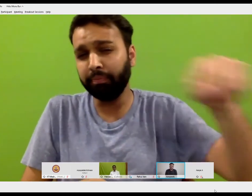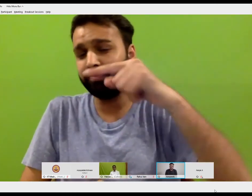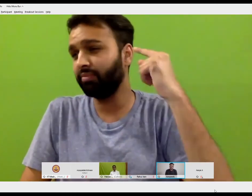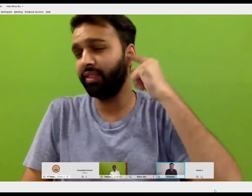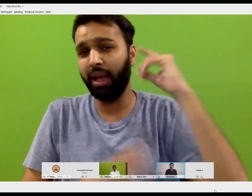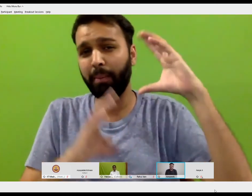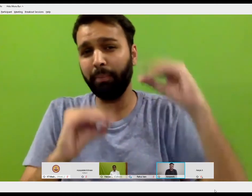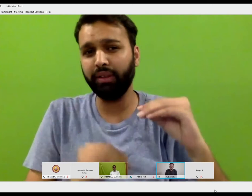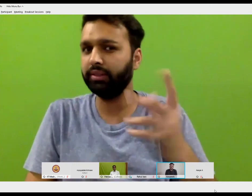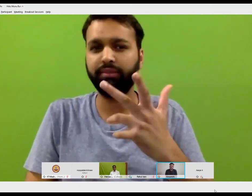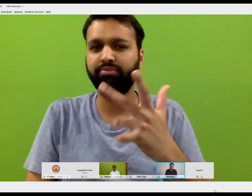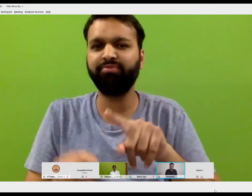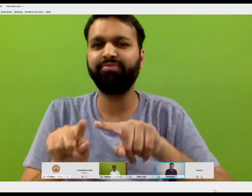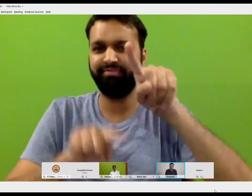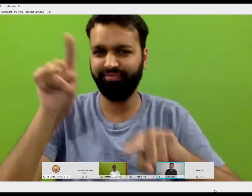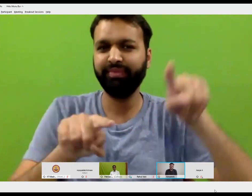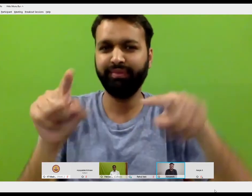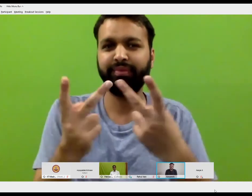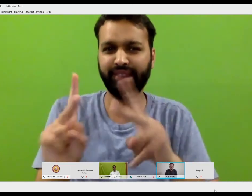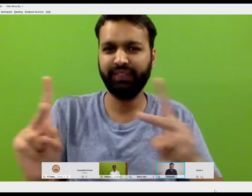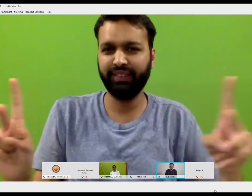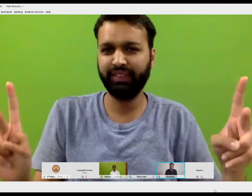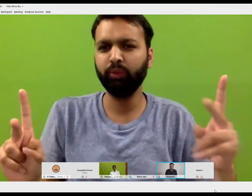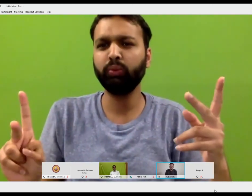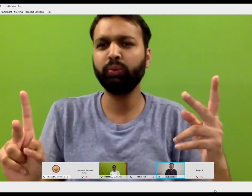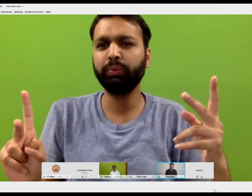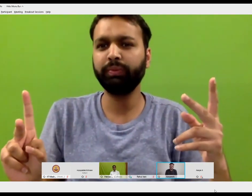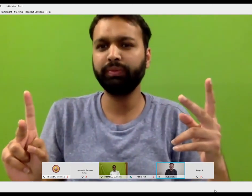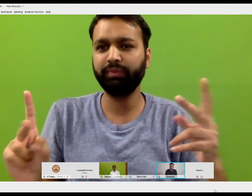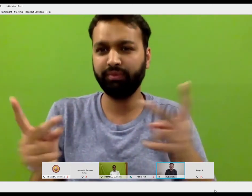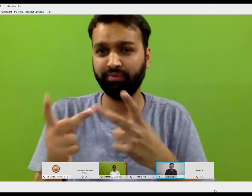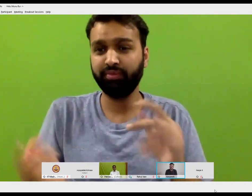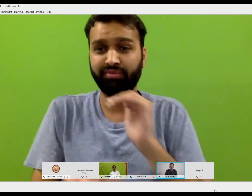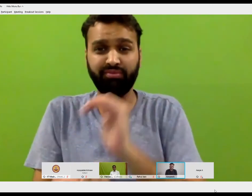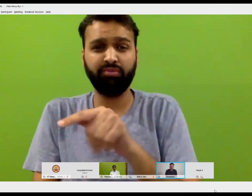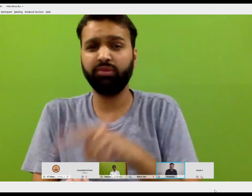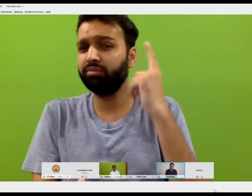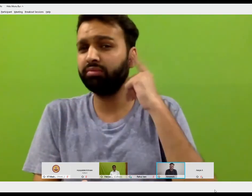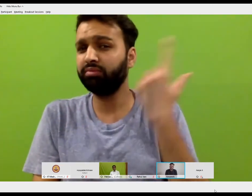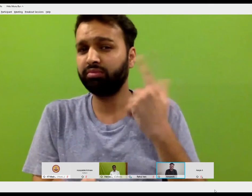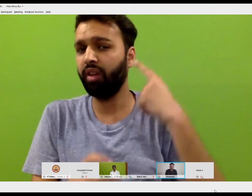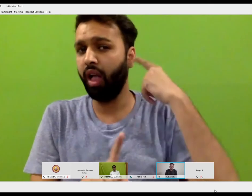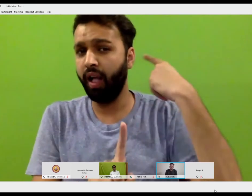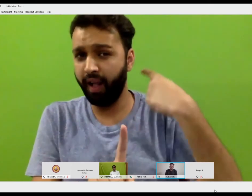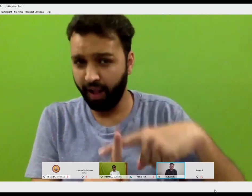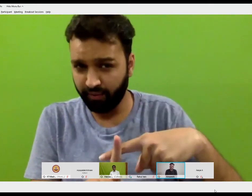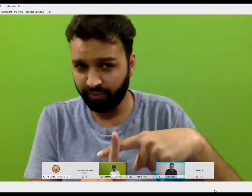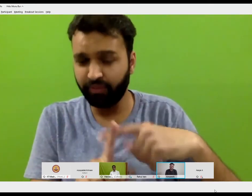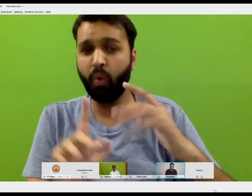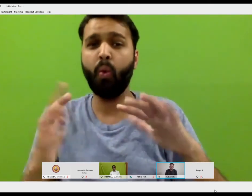Say, for example, if for a deaf child, the hearing loss is not